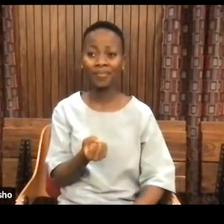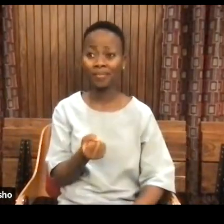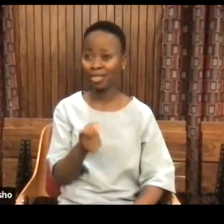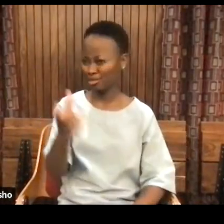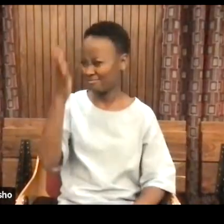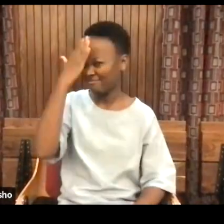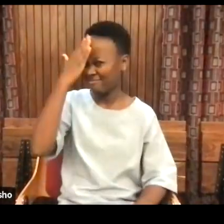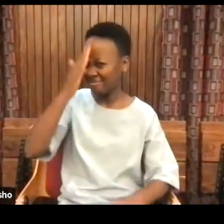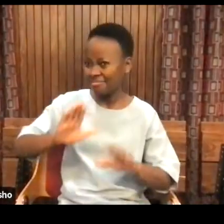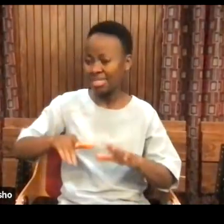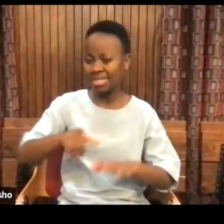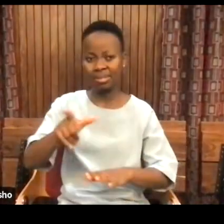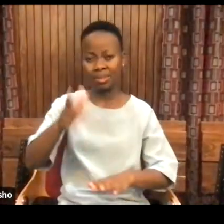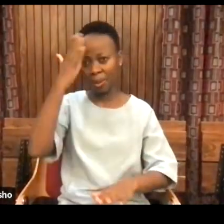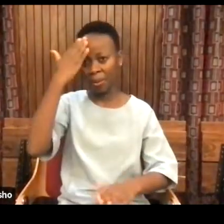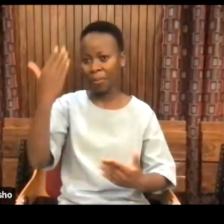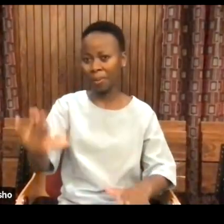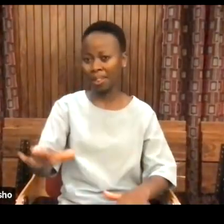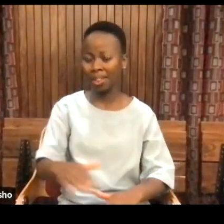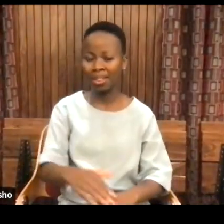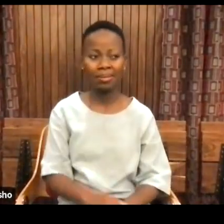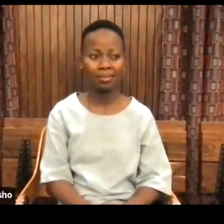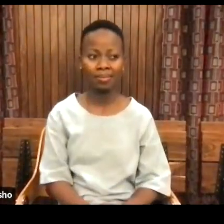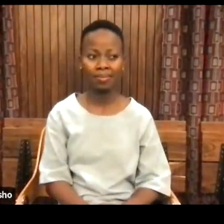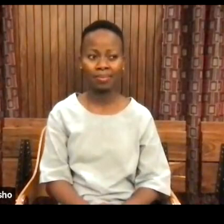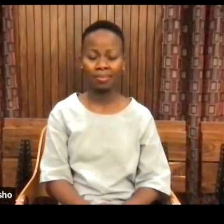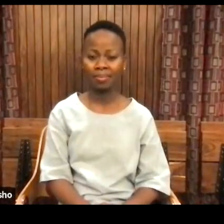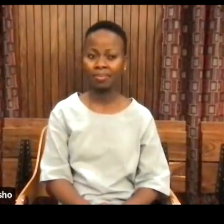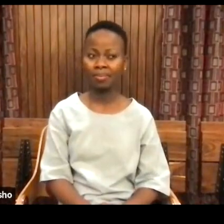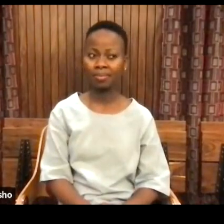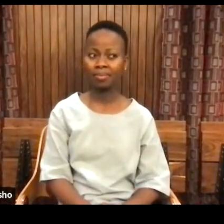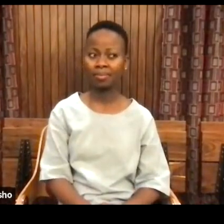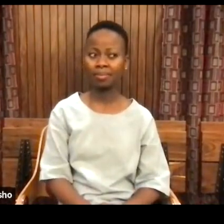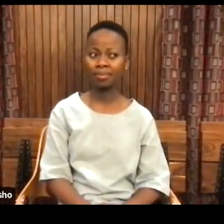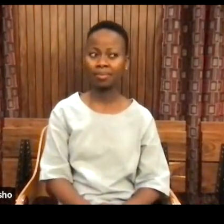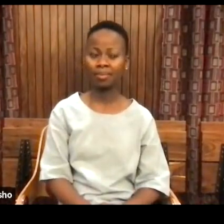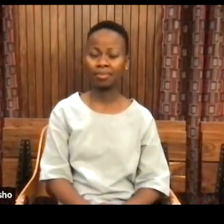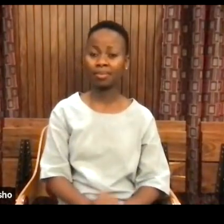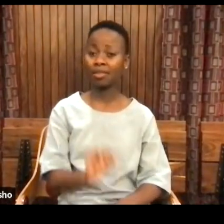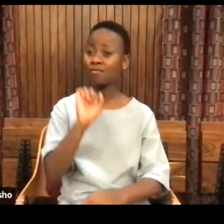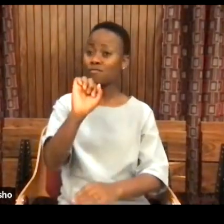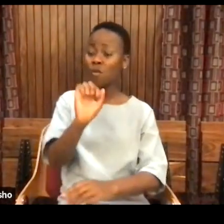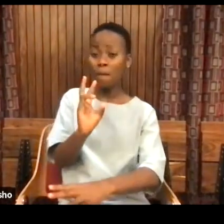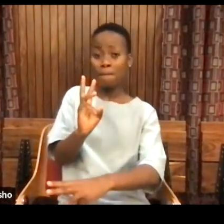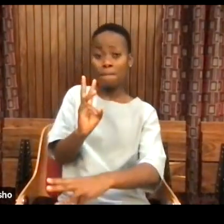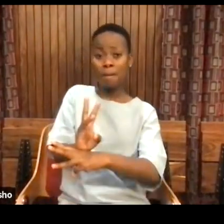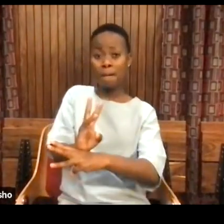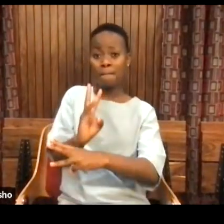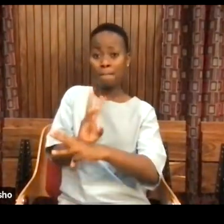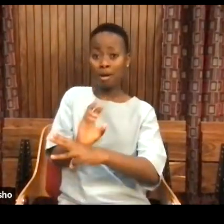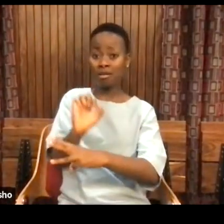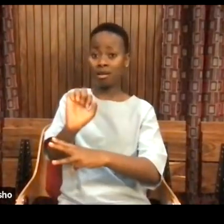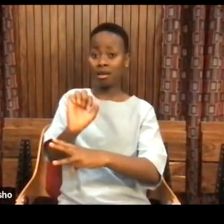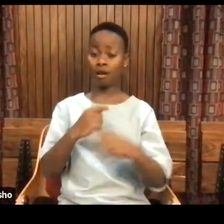your mother's heartbeat.